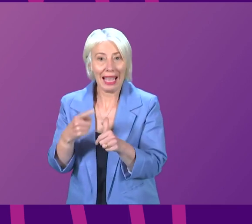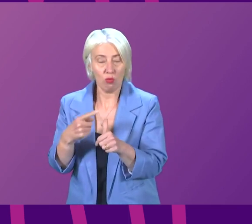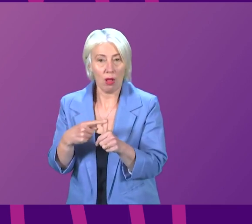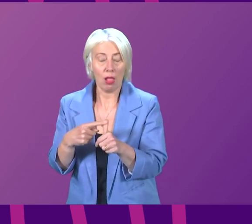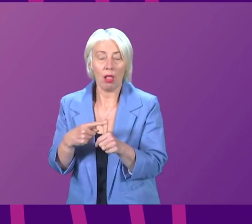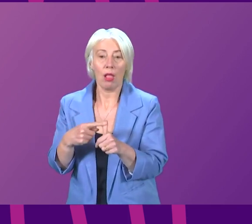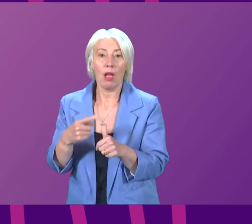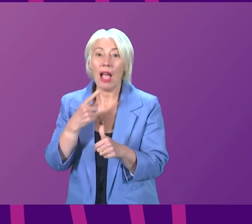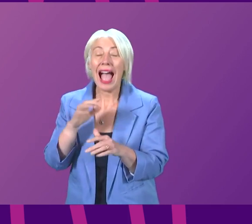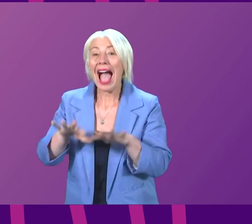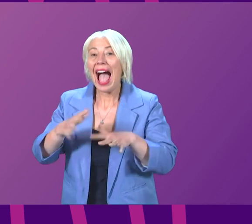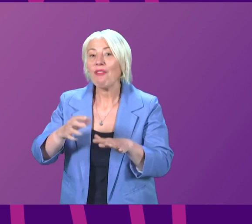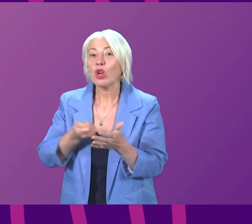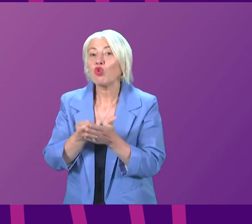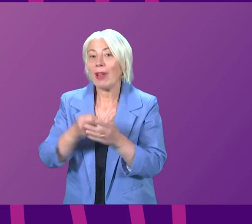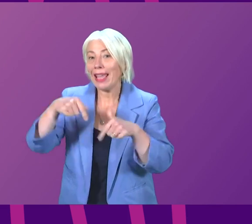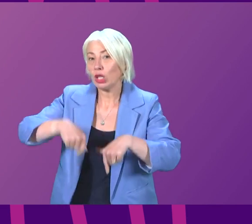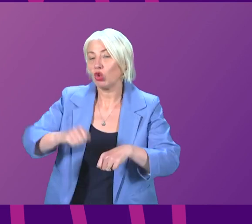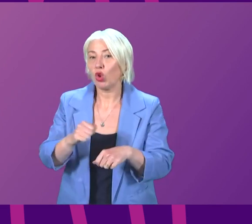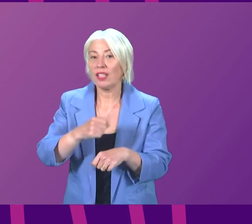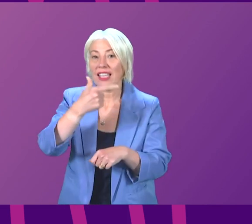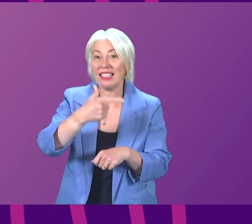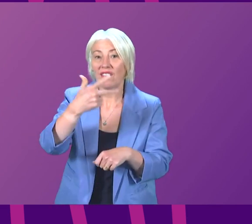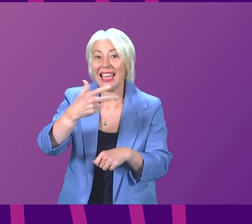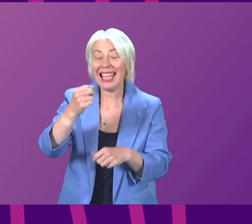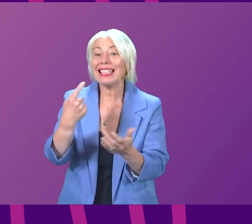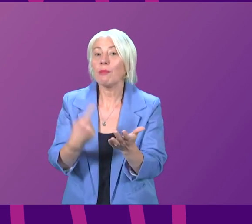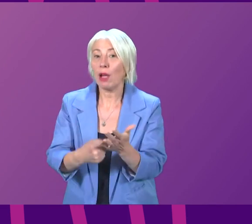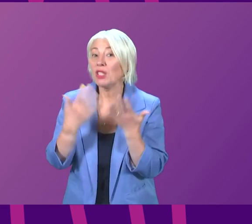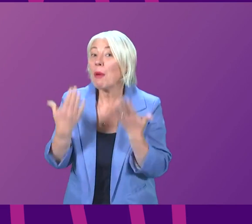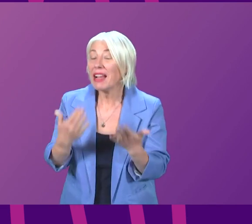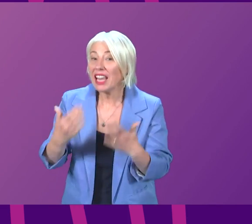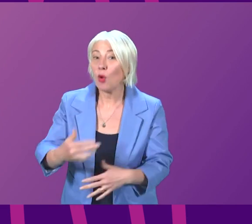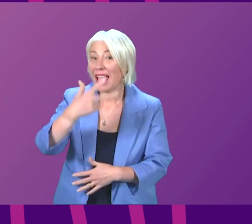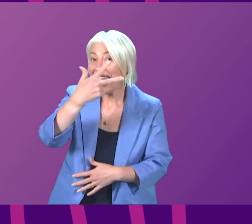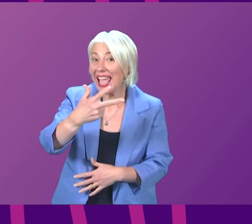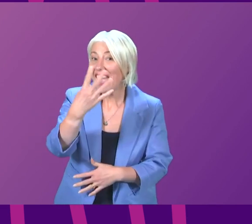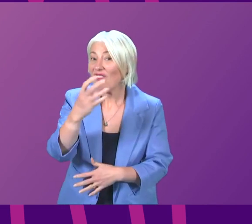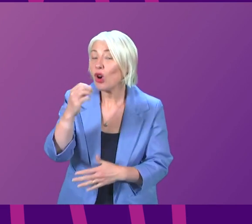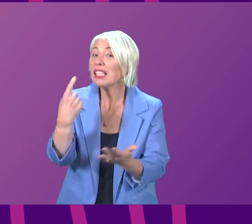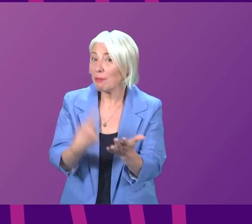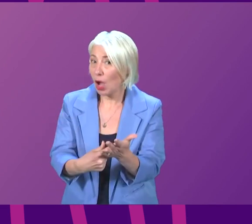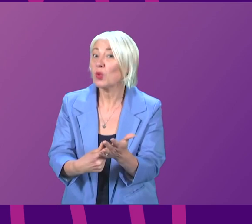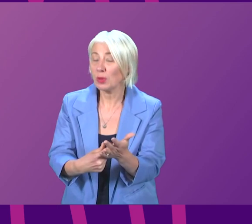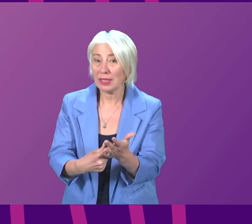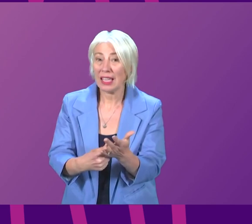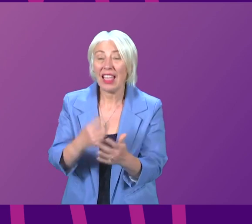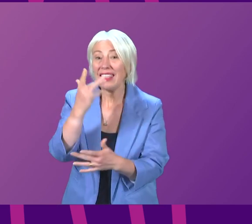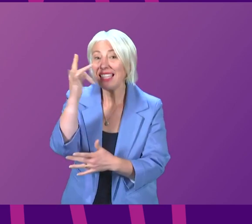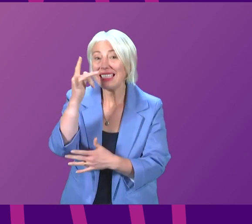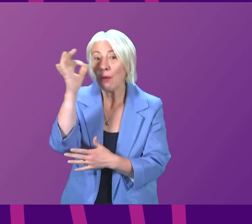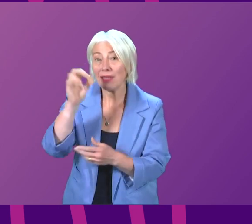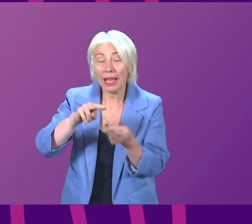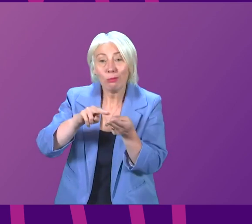average rent in Scotland was £780 it now stands at £840 that's at least a 10%